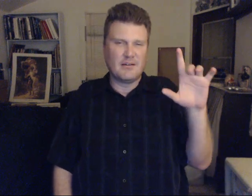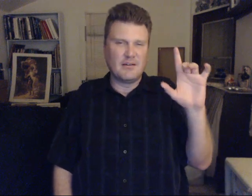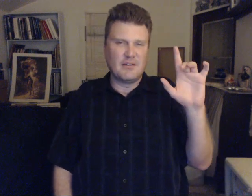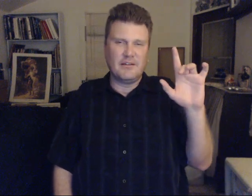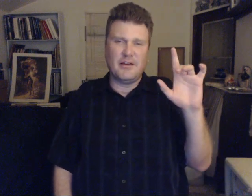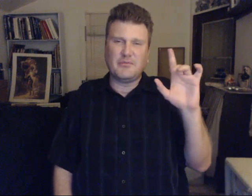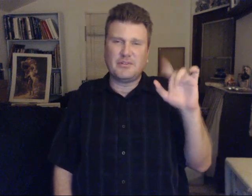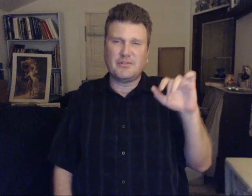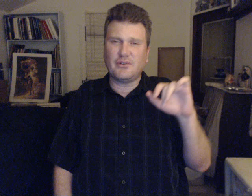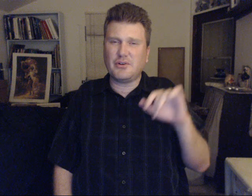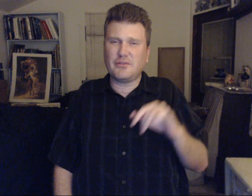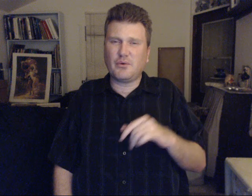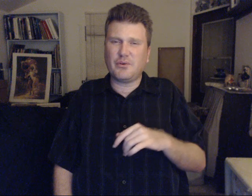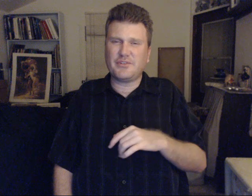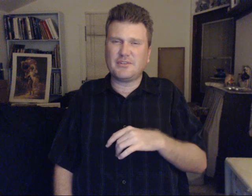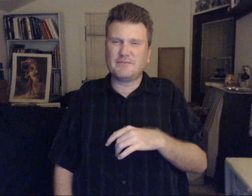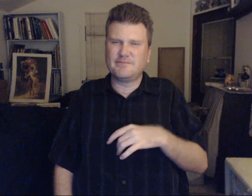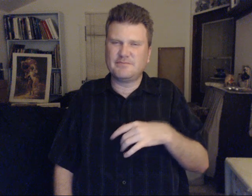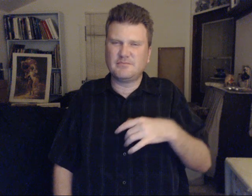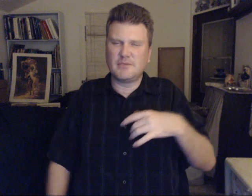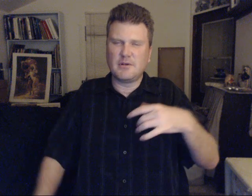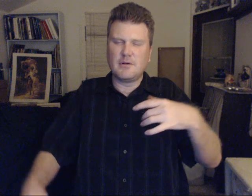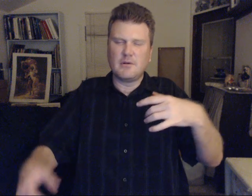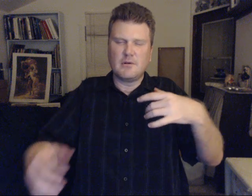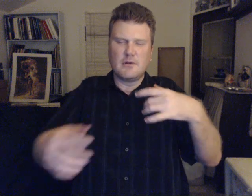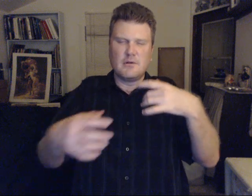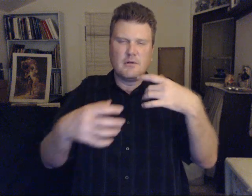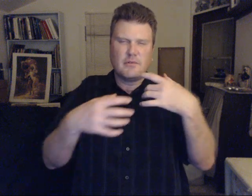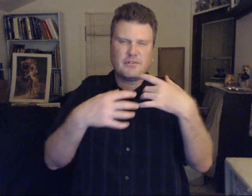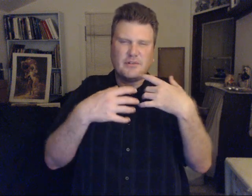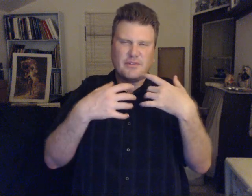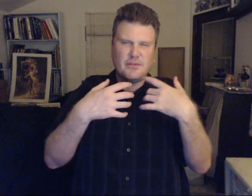yeah much to learn of course much fun to you